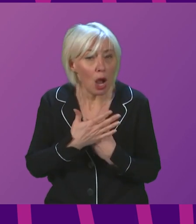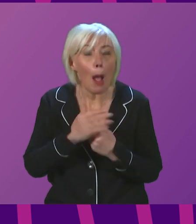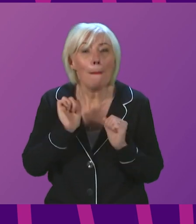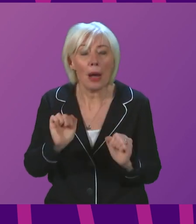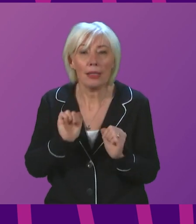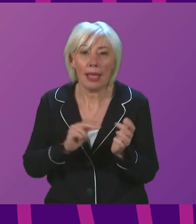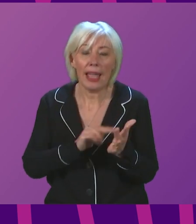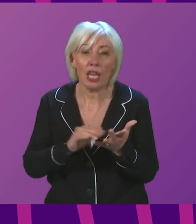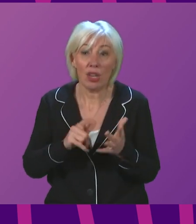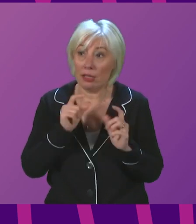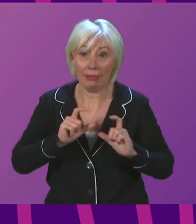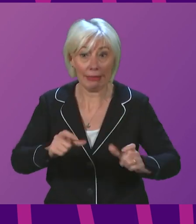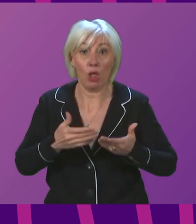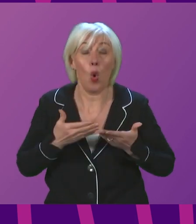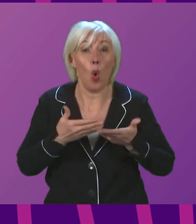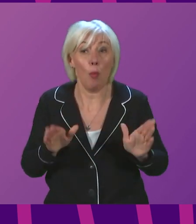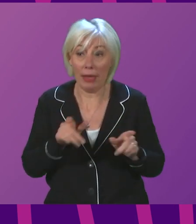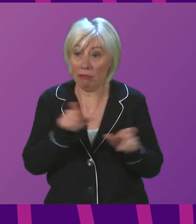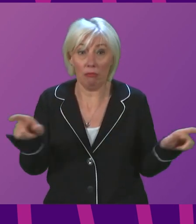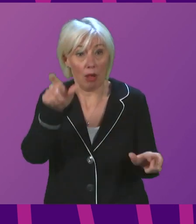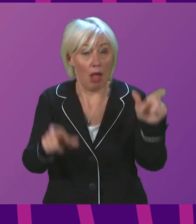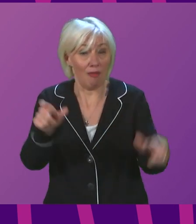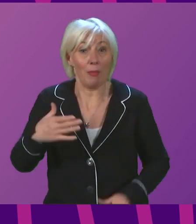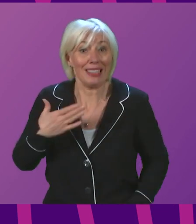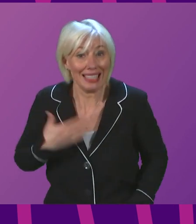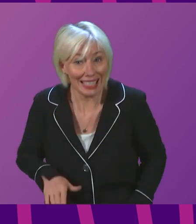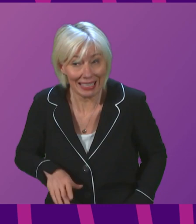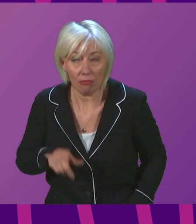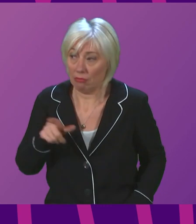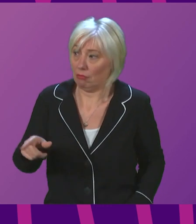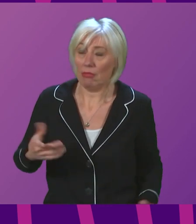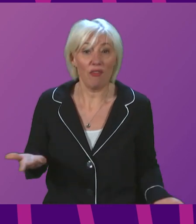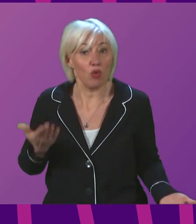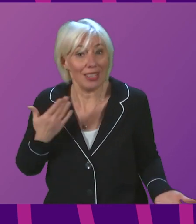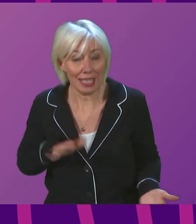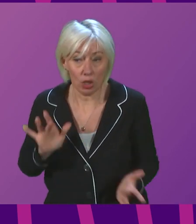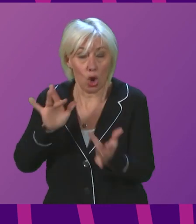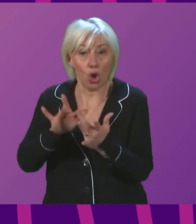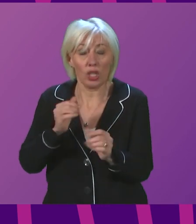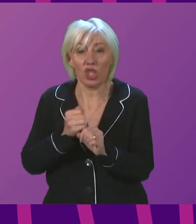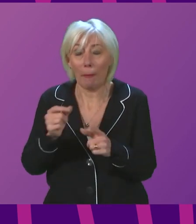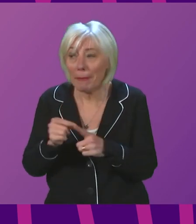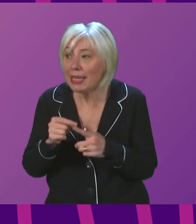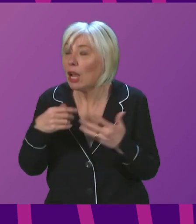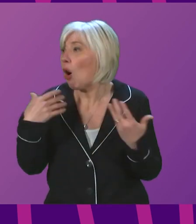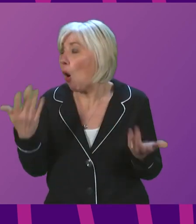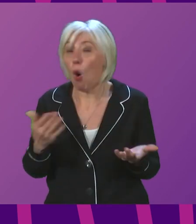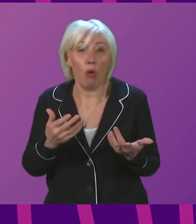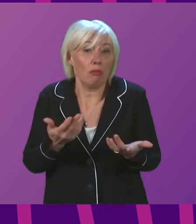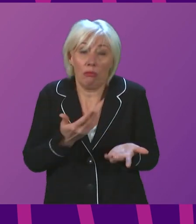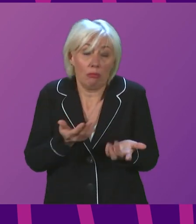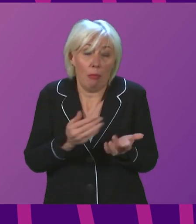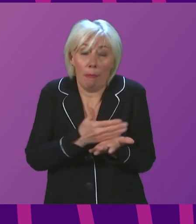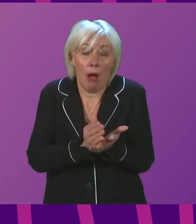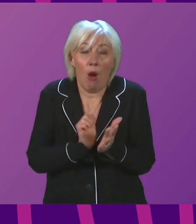the NHS remains open to people who need it. If anyone needs to contact their GP or other parts of the health service, they